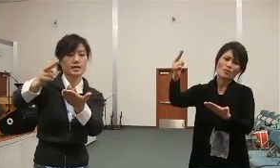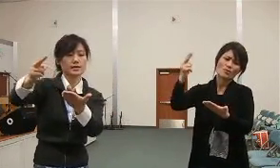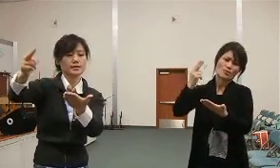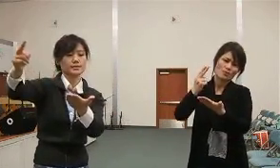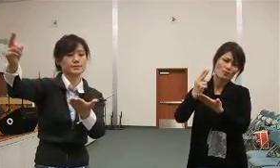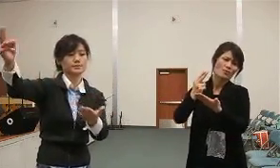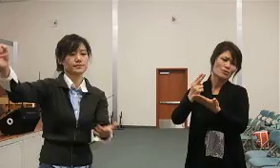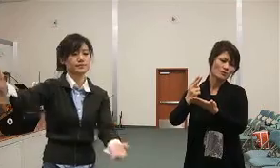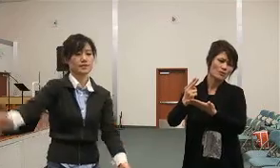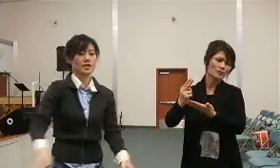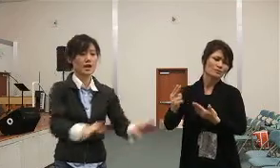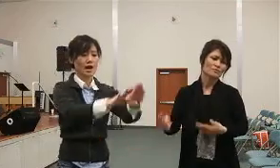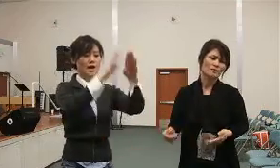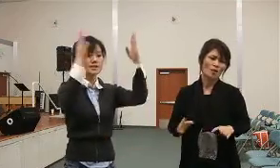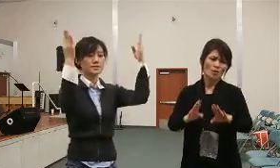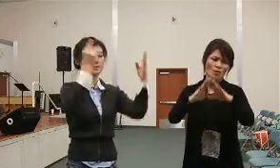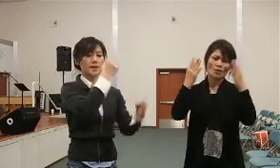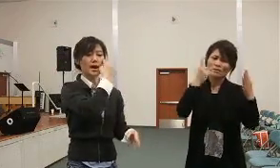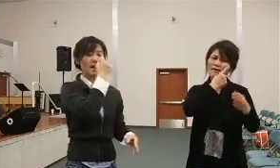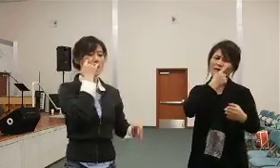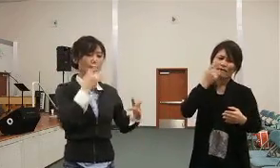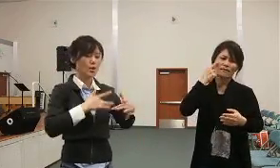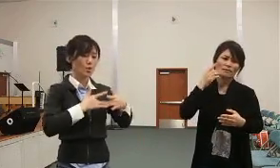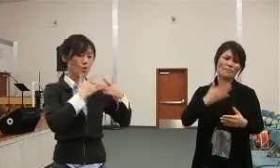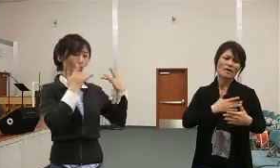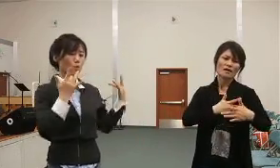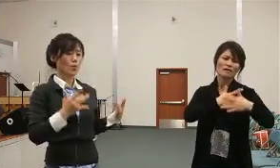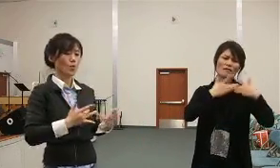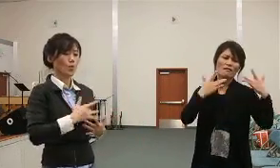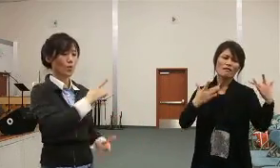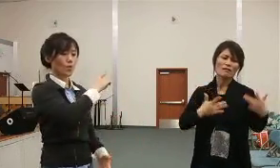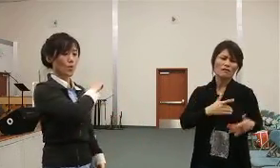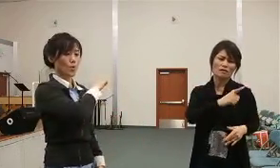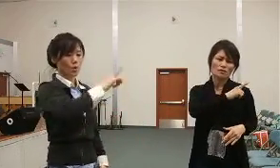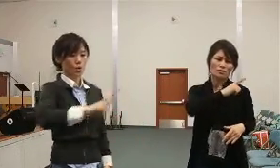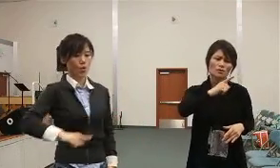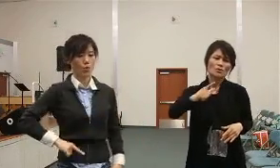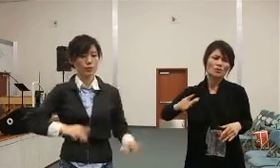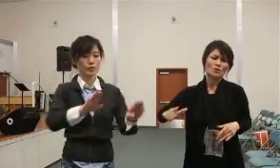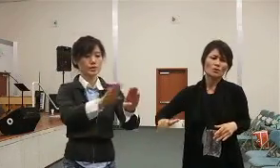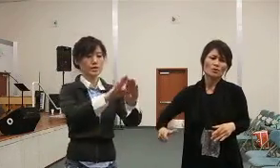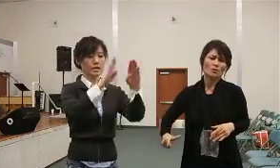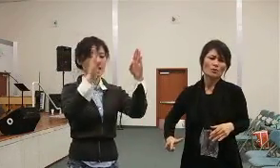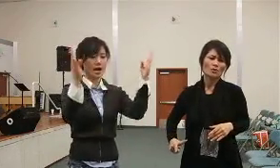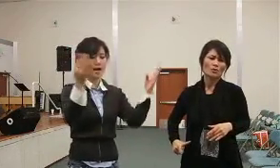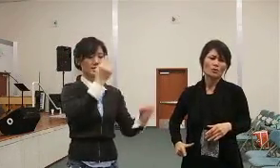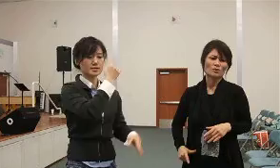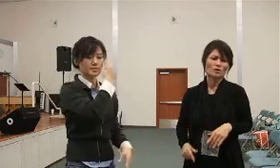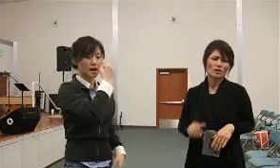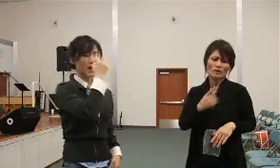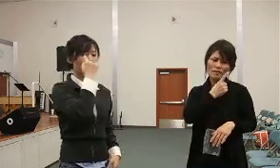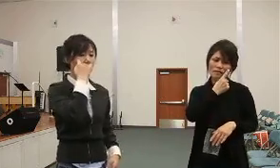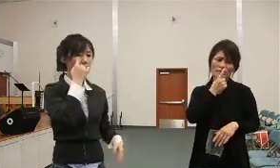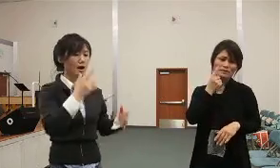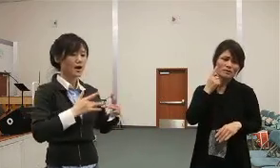Open the eyes of my heart, Lord, open the eyes of my heart,